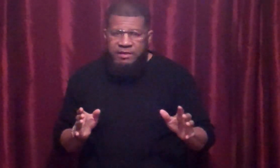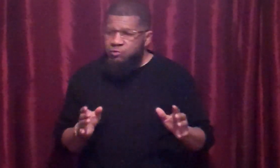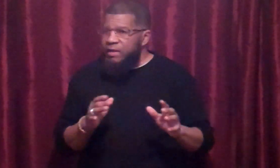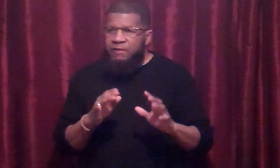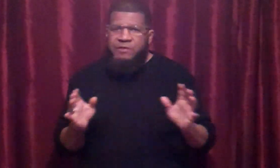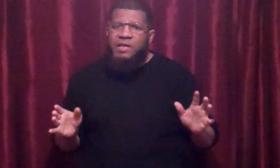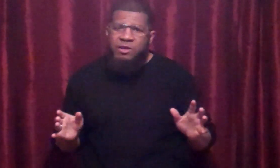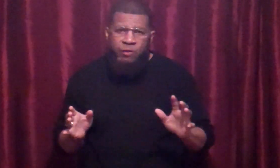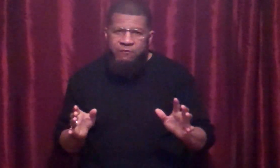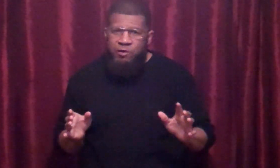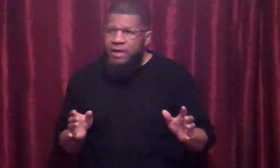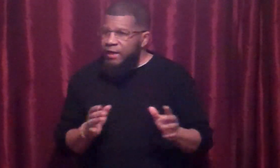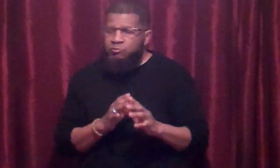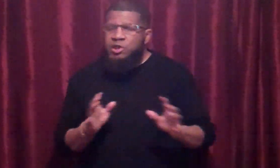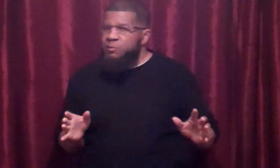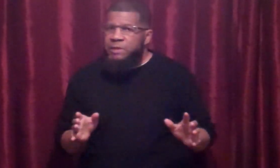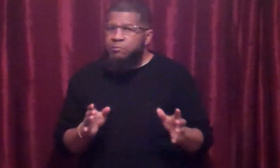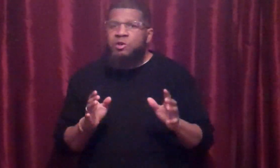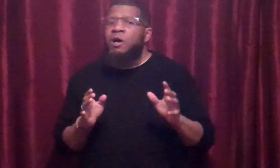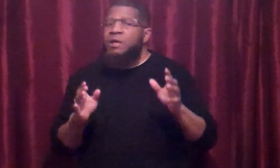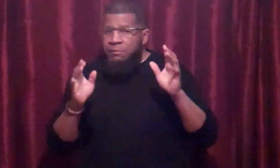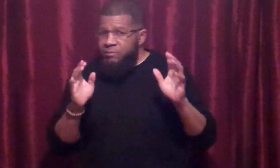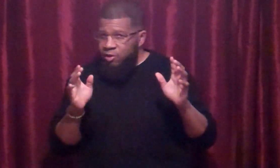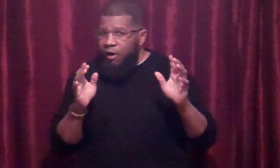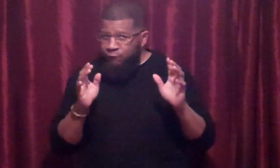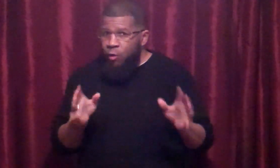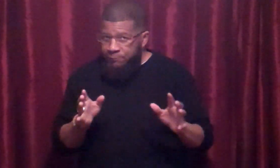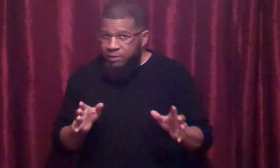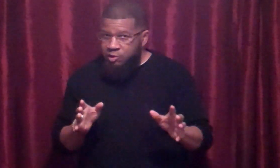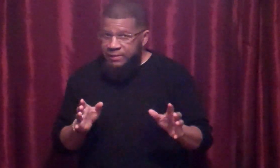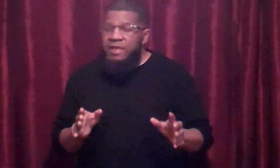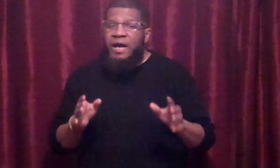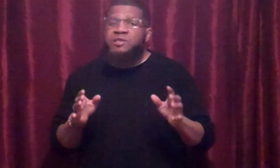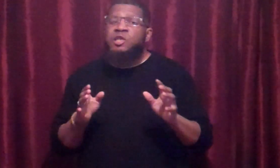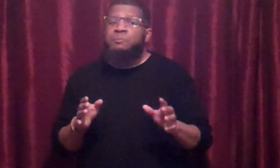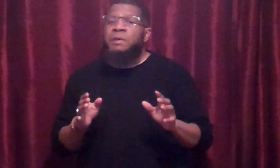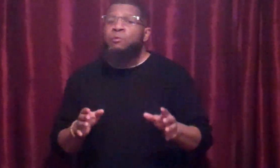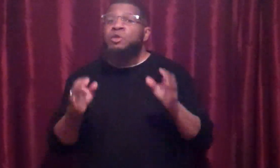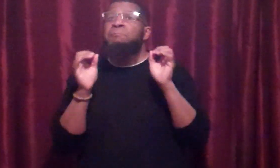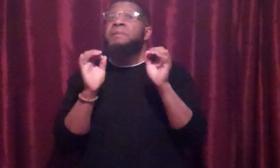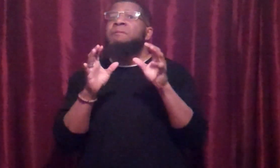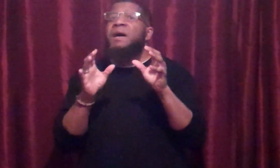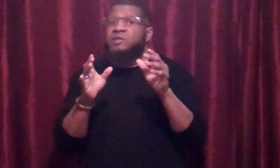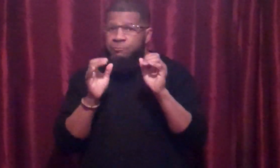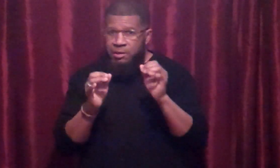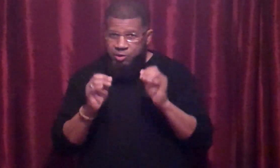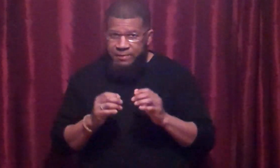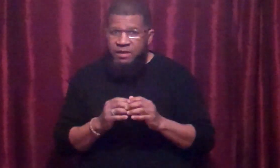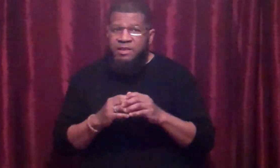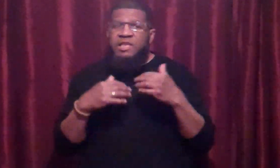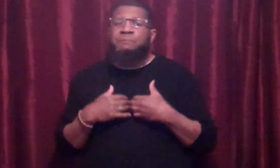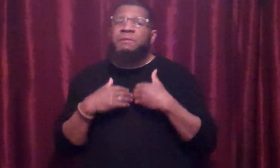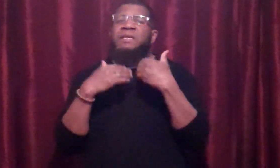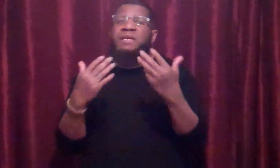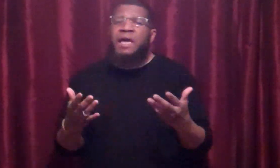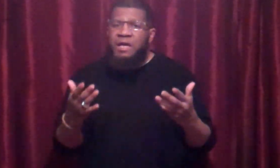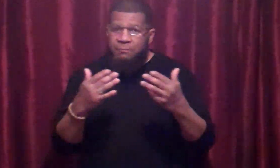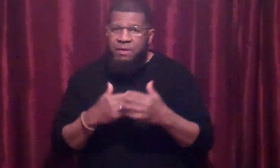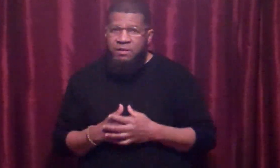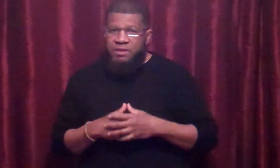That's why they have to sign a waiver. I don't teach people to avoid punishment. I teach people to minimize the punishment, to keep them in the game, to